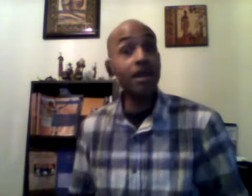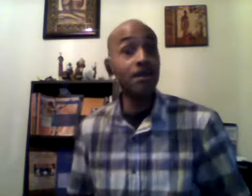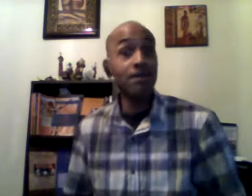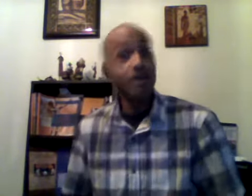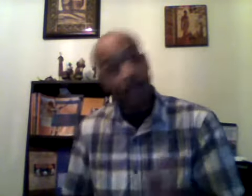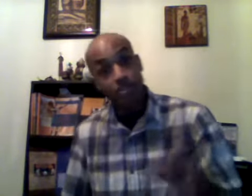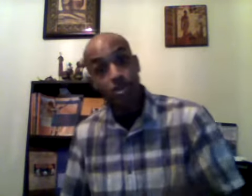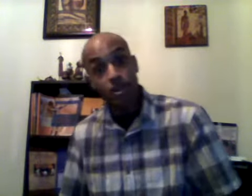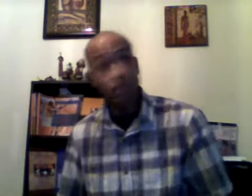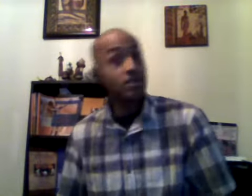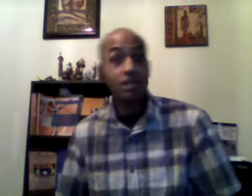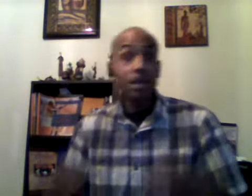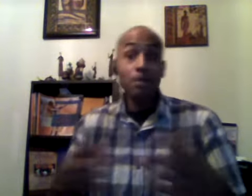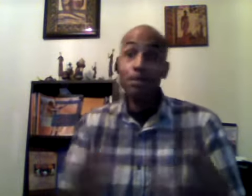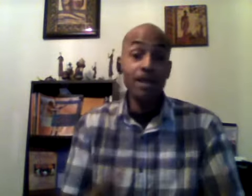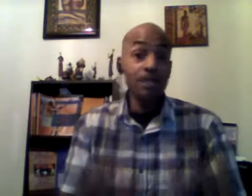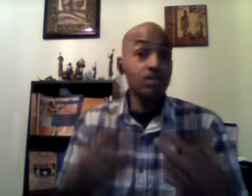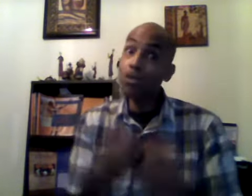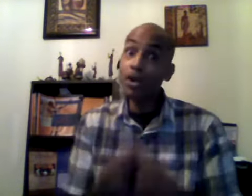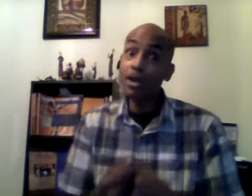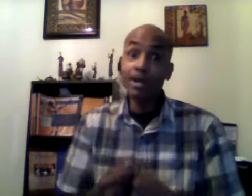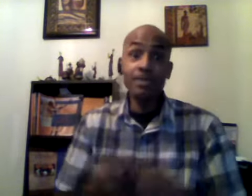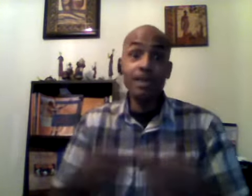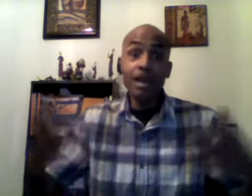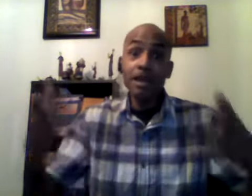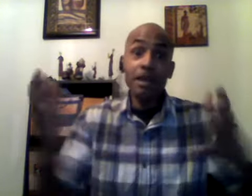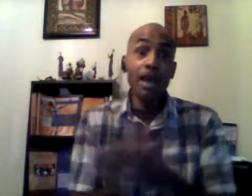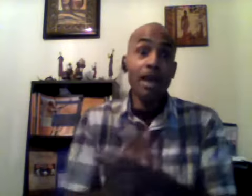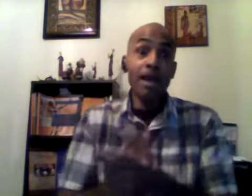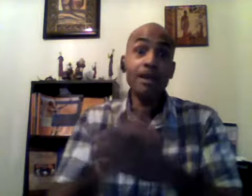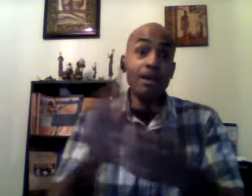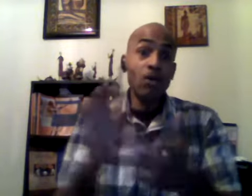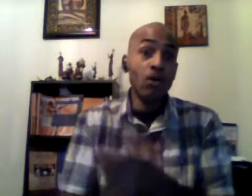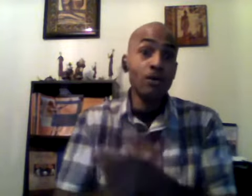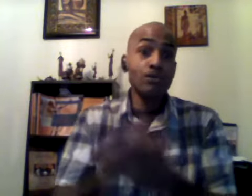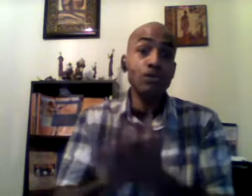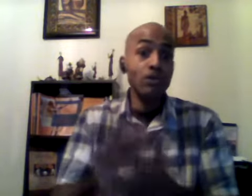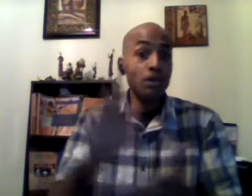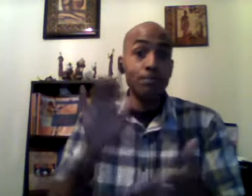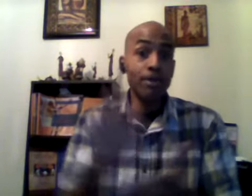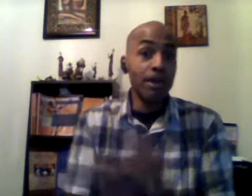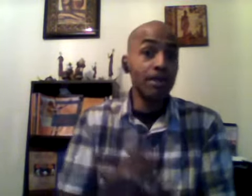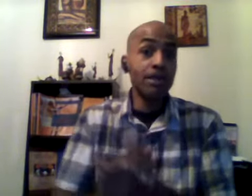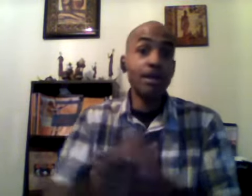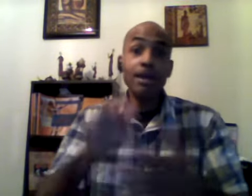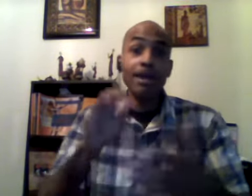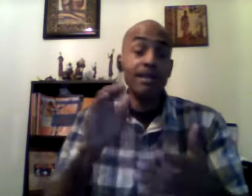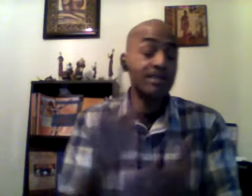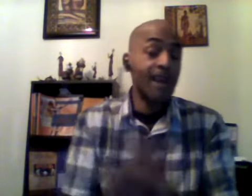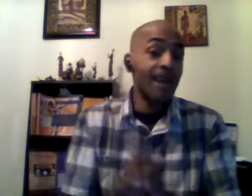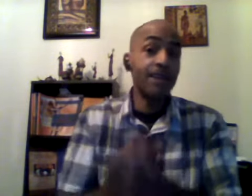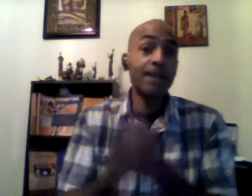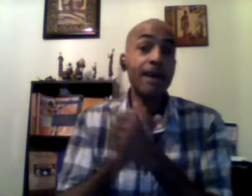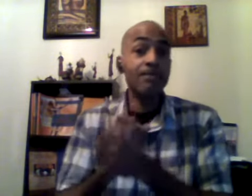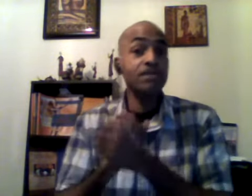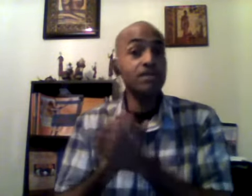a solution please join us and add on to the a brilliant exciting conversation